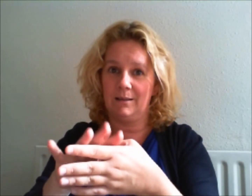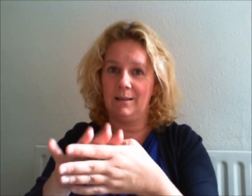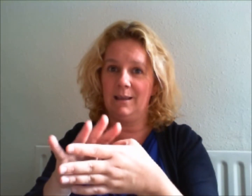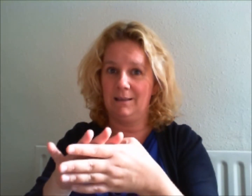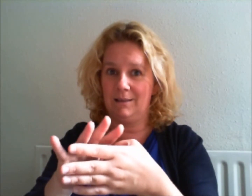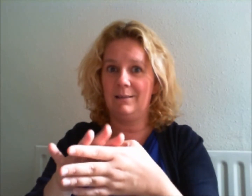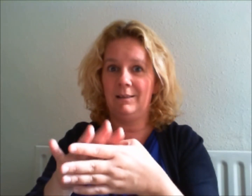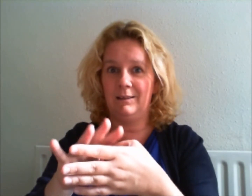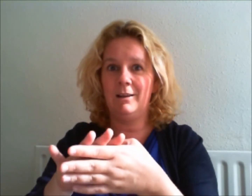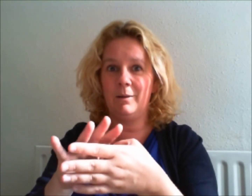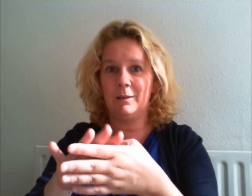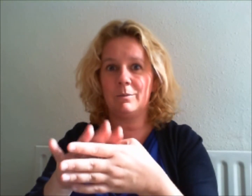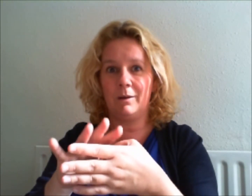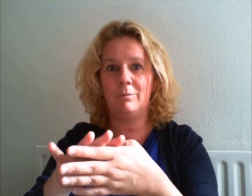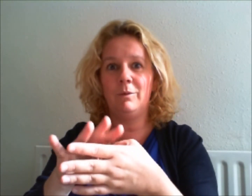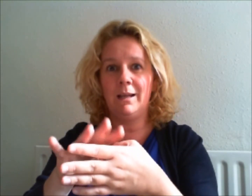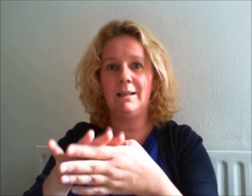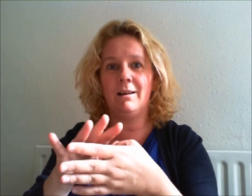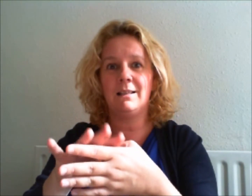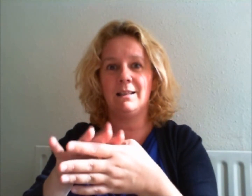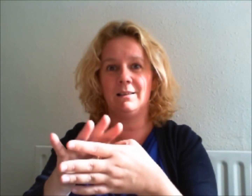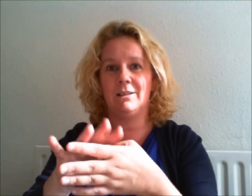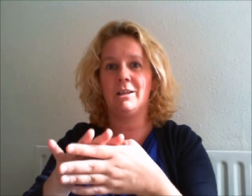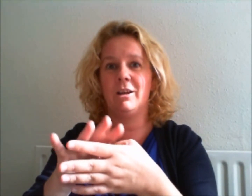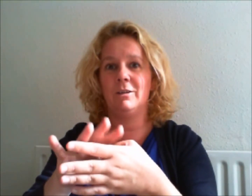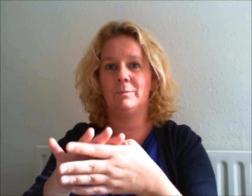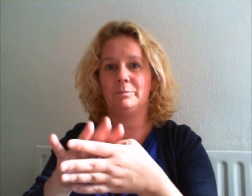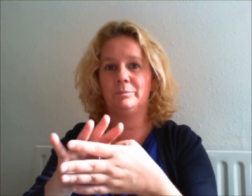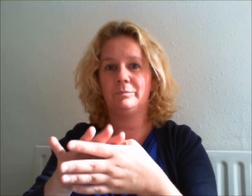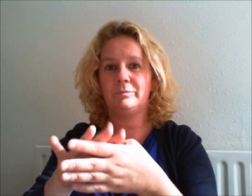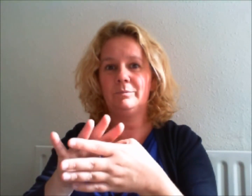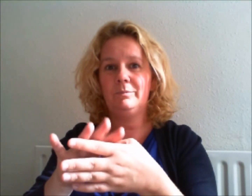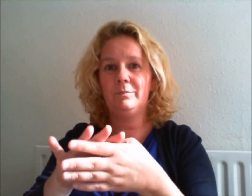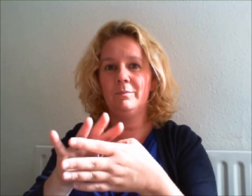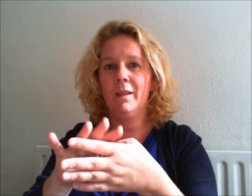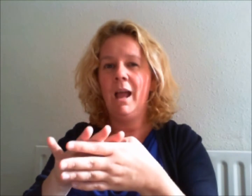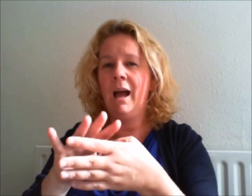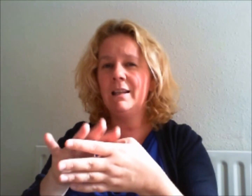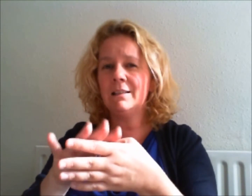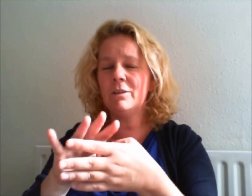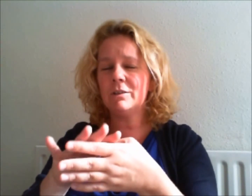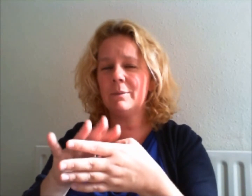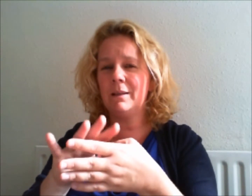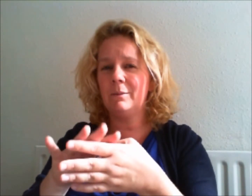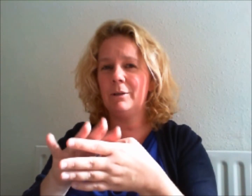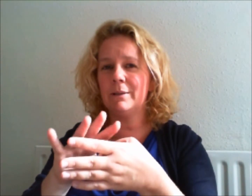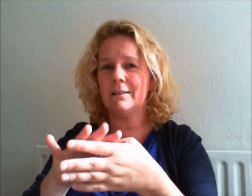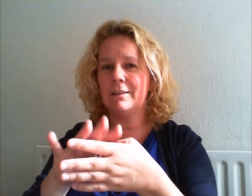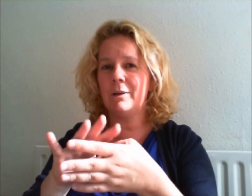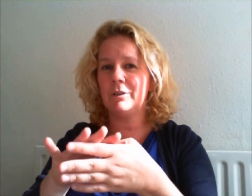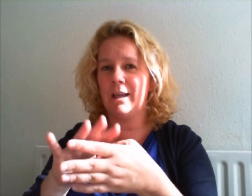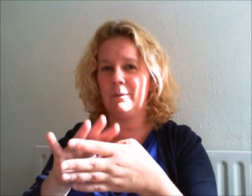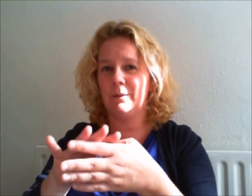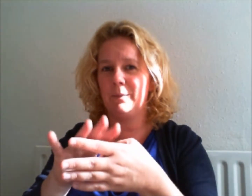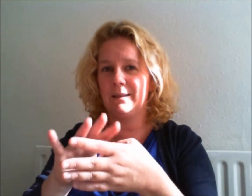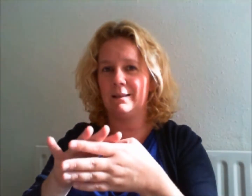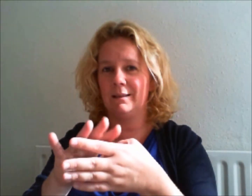is you know it's a really nice thing to do. And it's not something that we always associate with business.